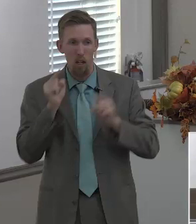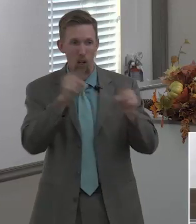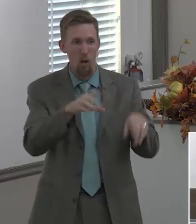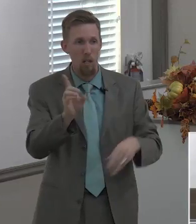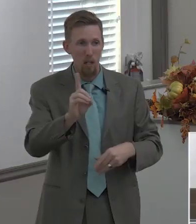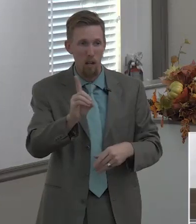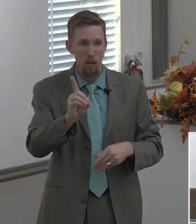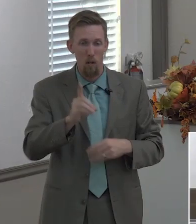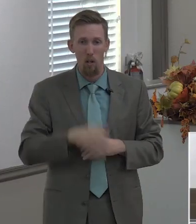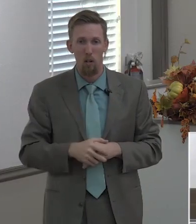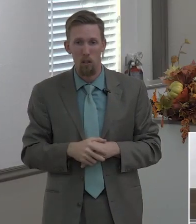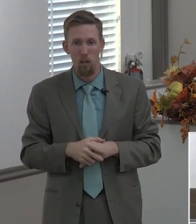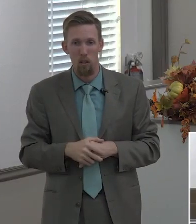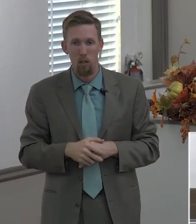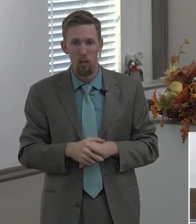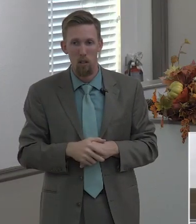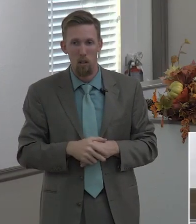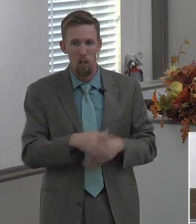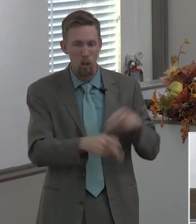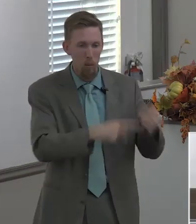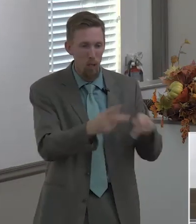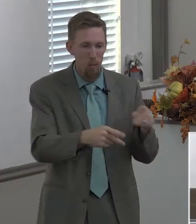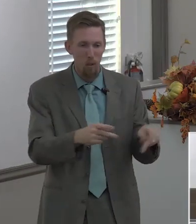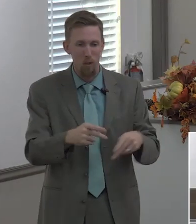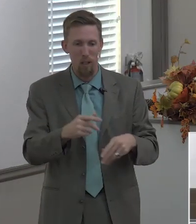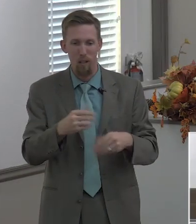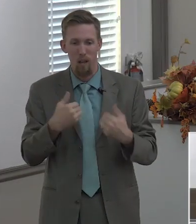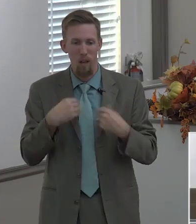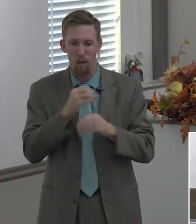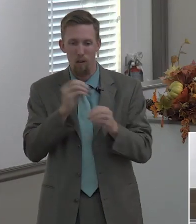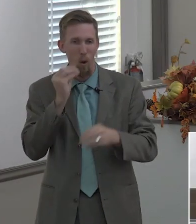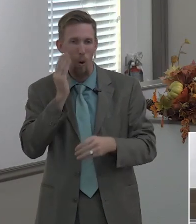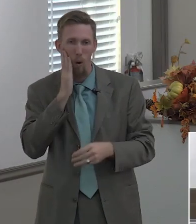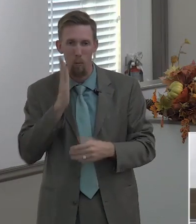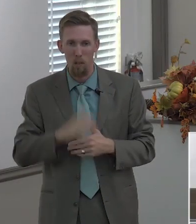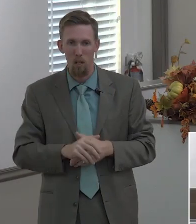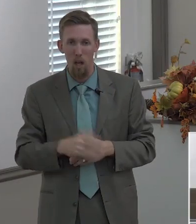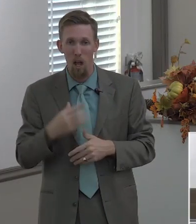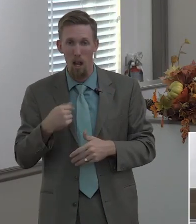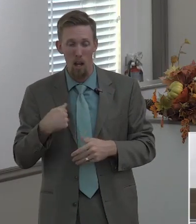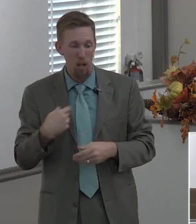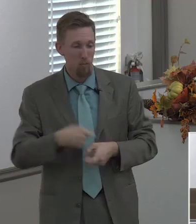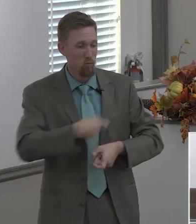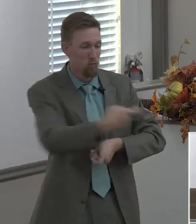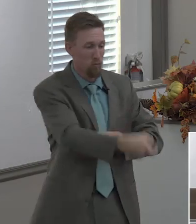in denver where all the homeless are and where all the encampments are and